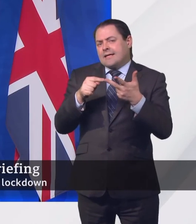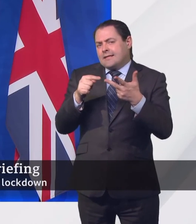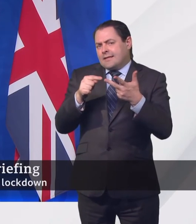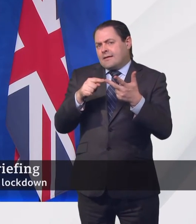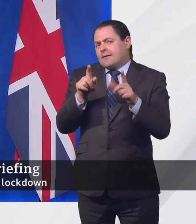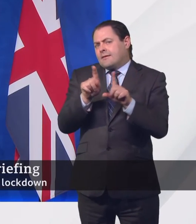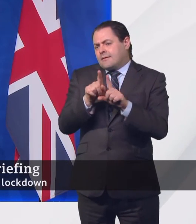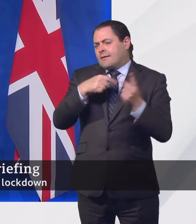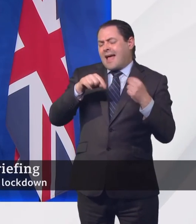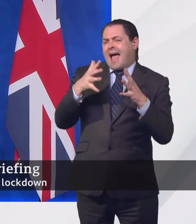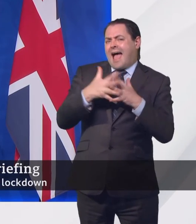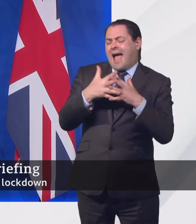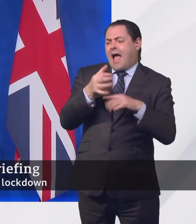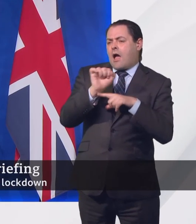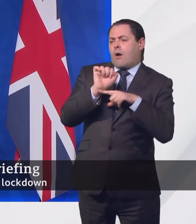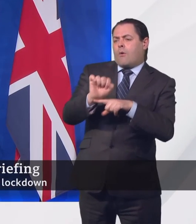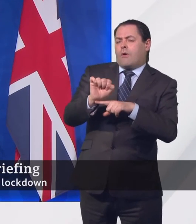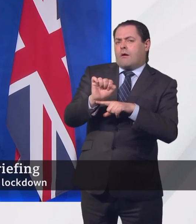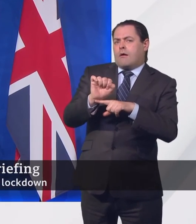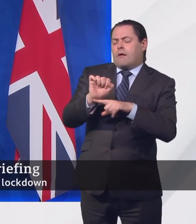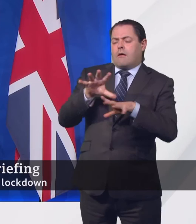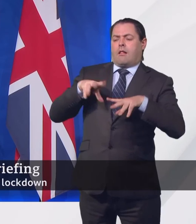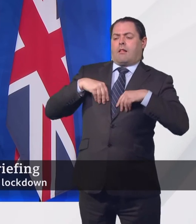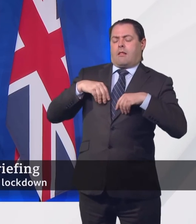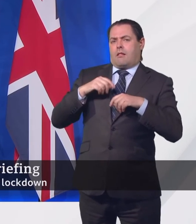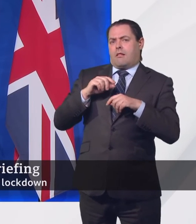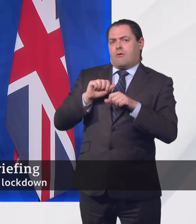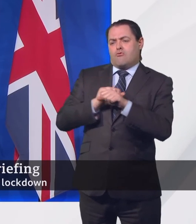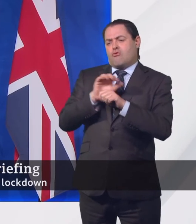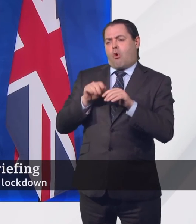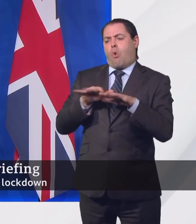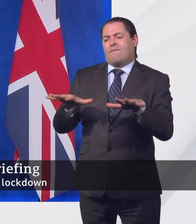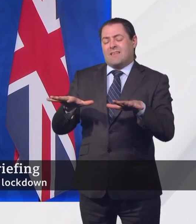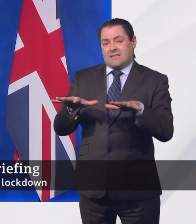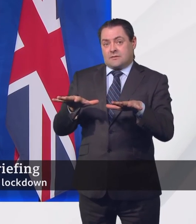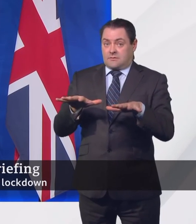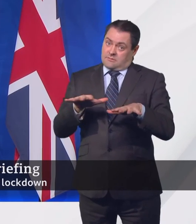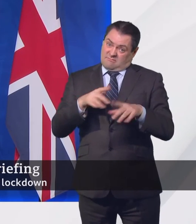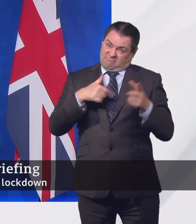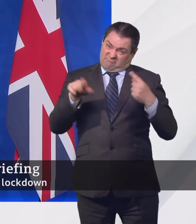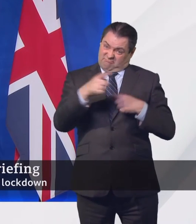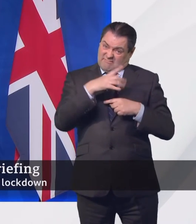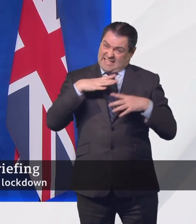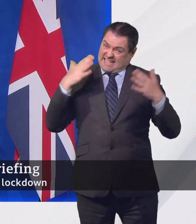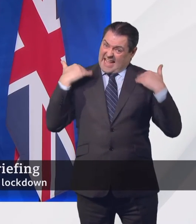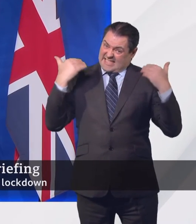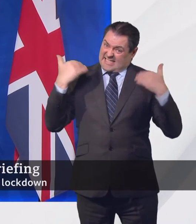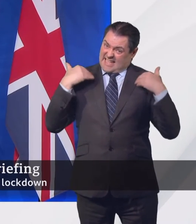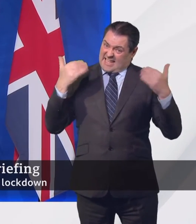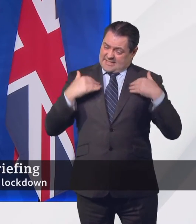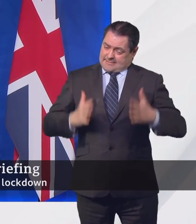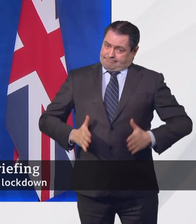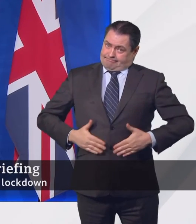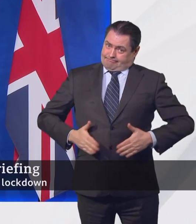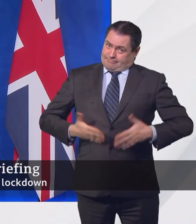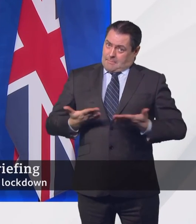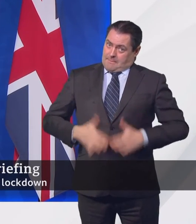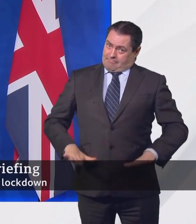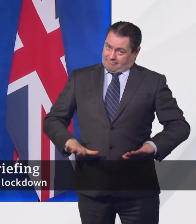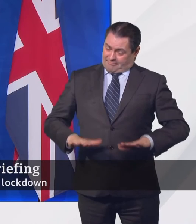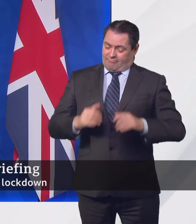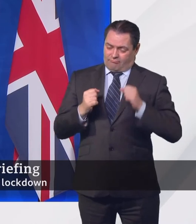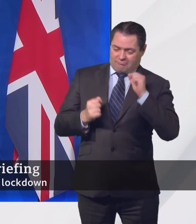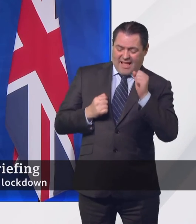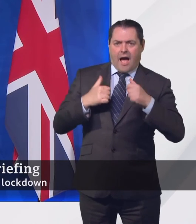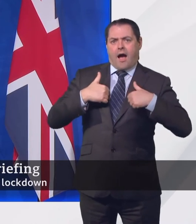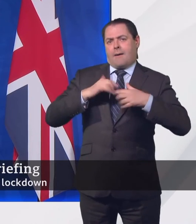and enjoy ourselves at the same time, and that is to take more exercise. And so I'm personally thrilled that I will be able to play